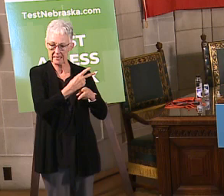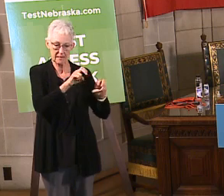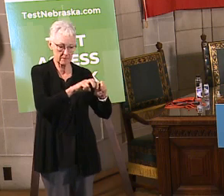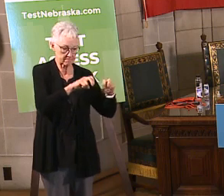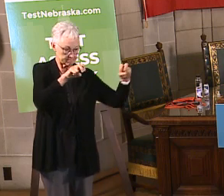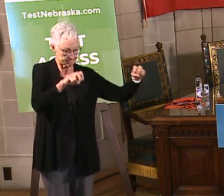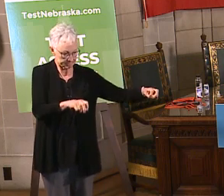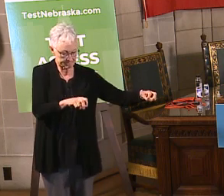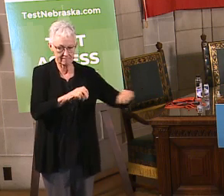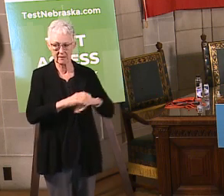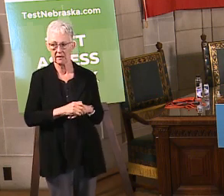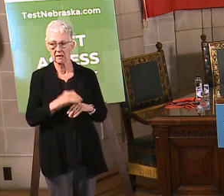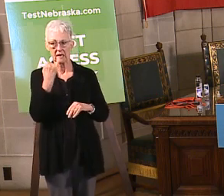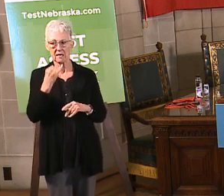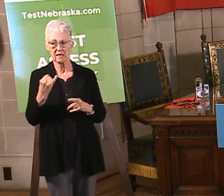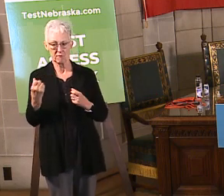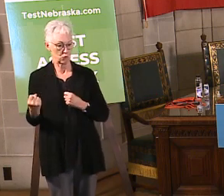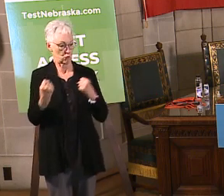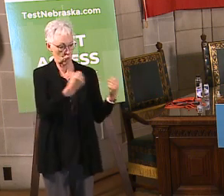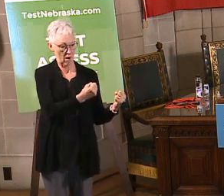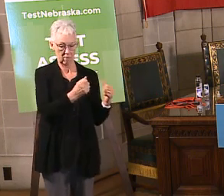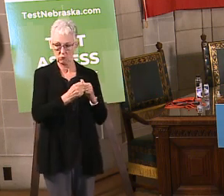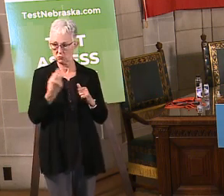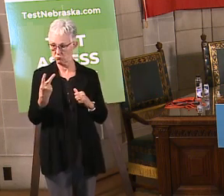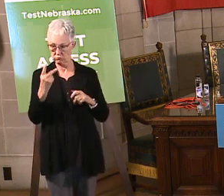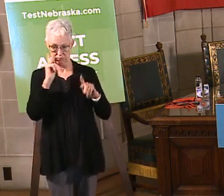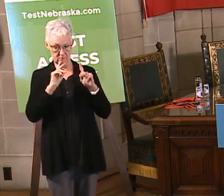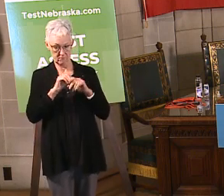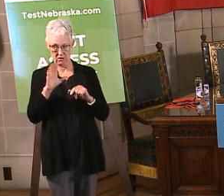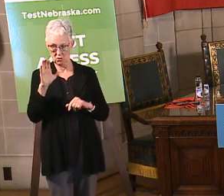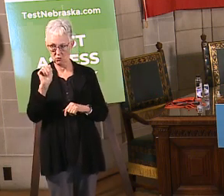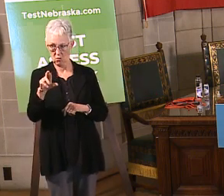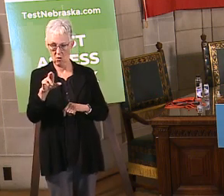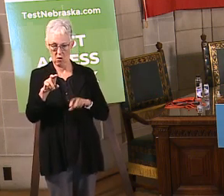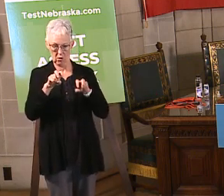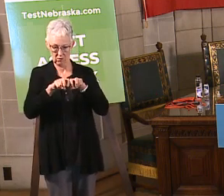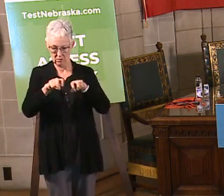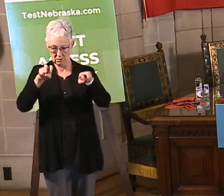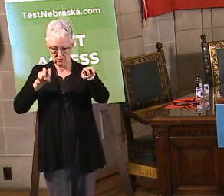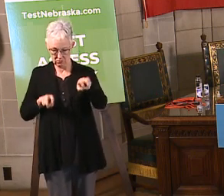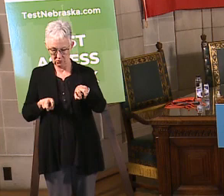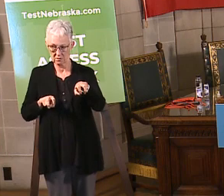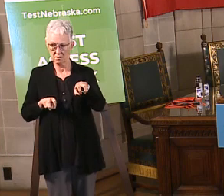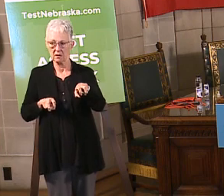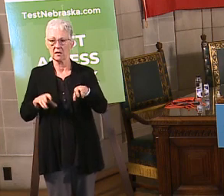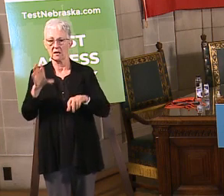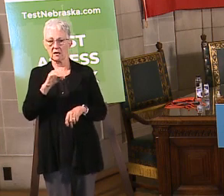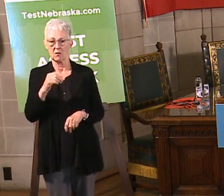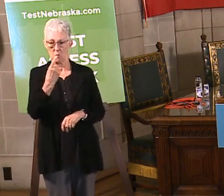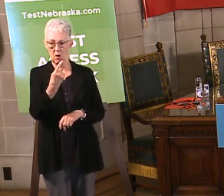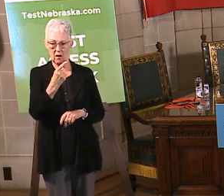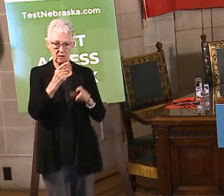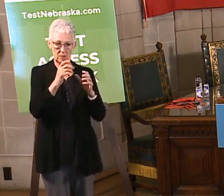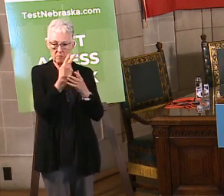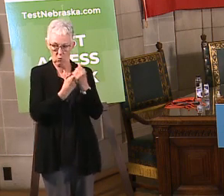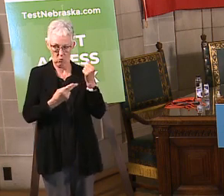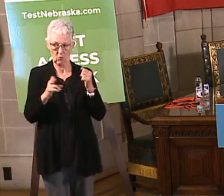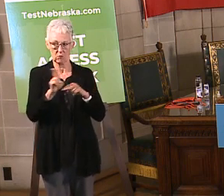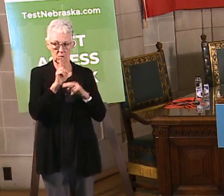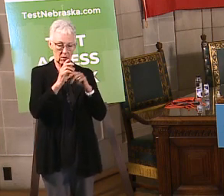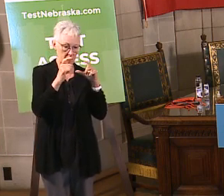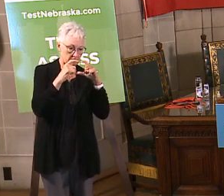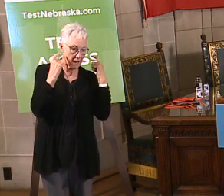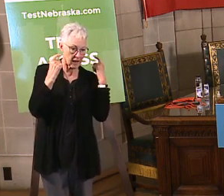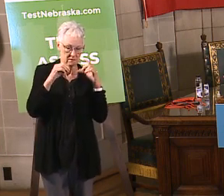Carpool with only household members. If you're going to carpool with other people, have just two people, one in the front, one in the back, both with